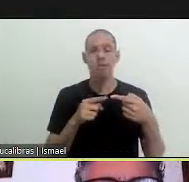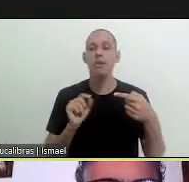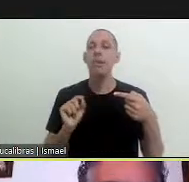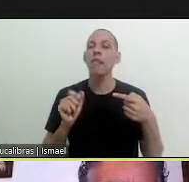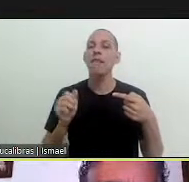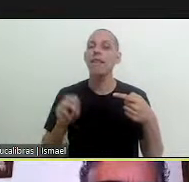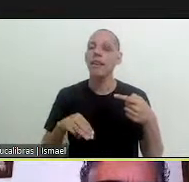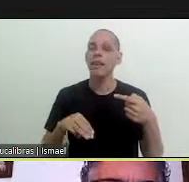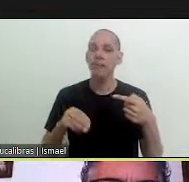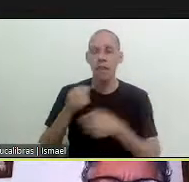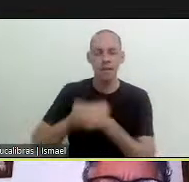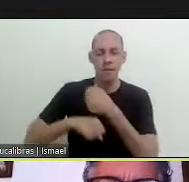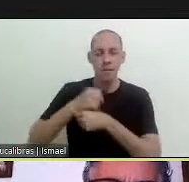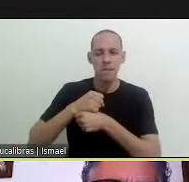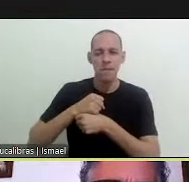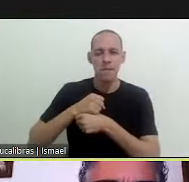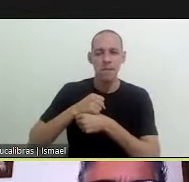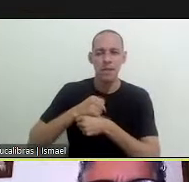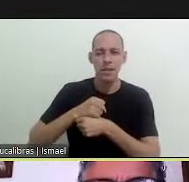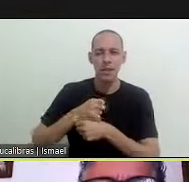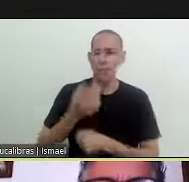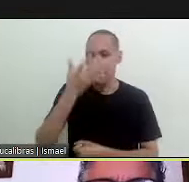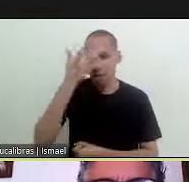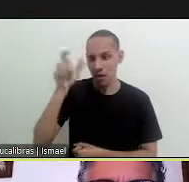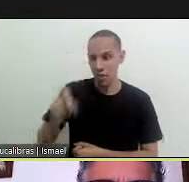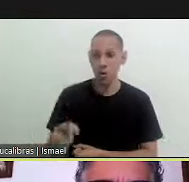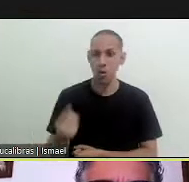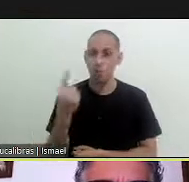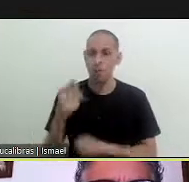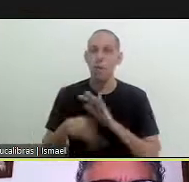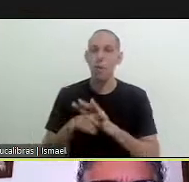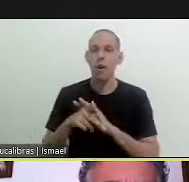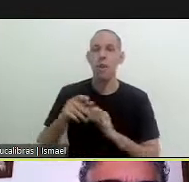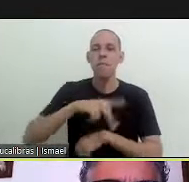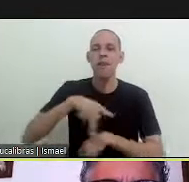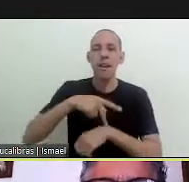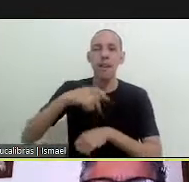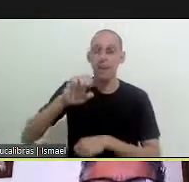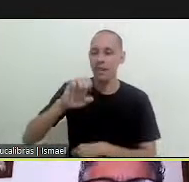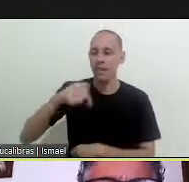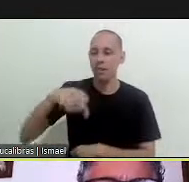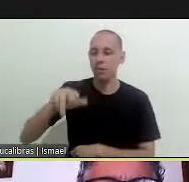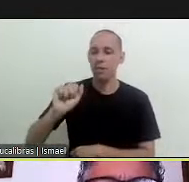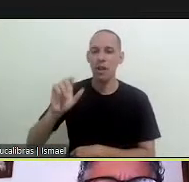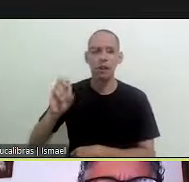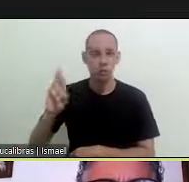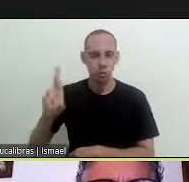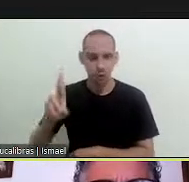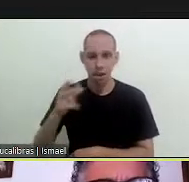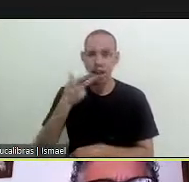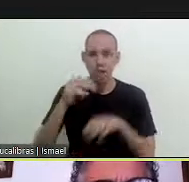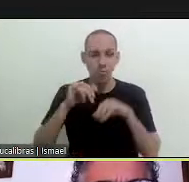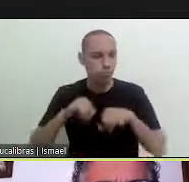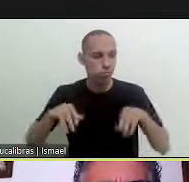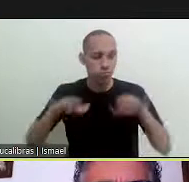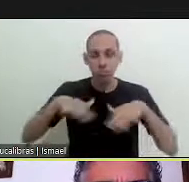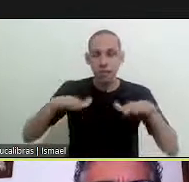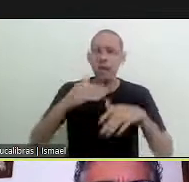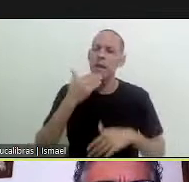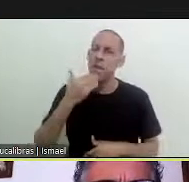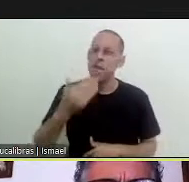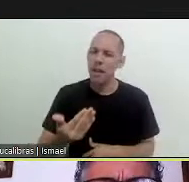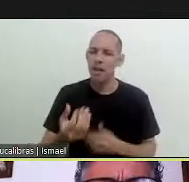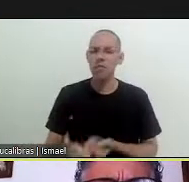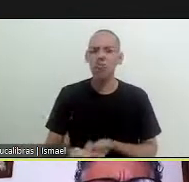example i'd like to give you is last year last year a person in ecuador reached out to us with